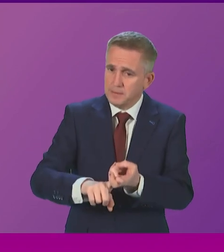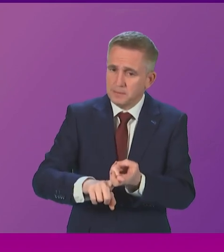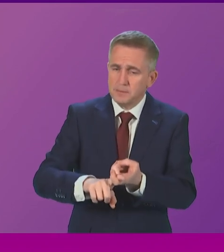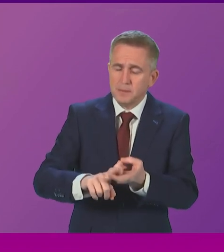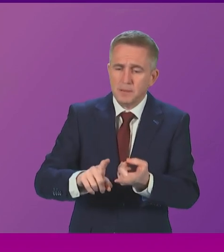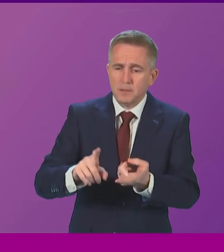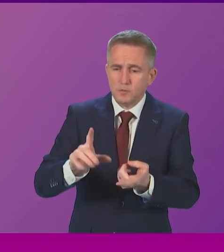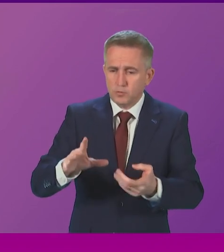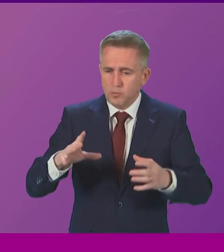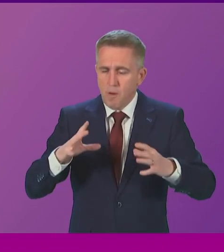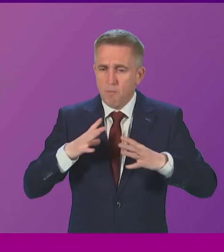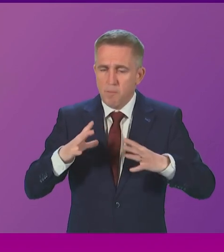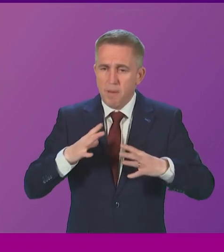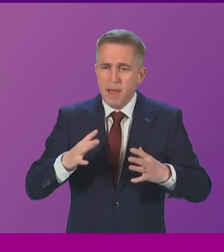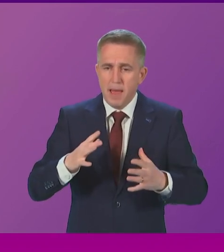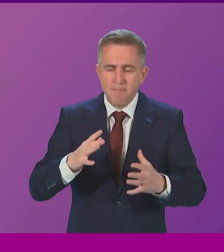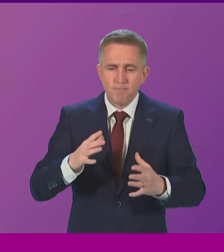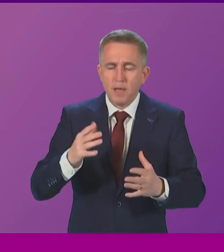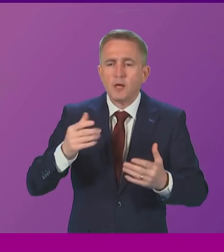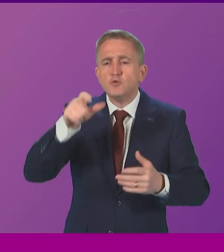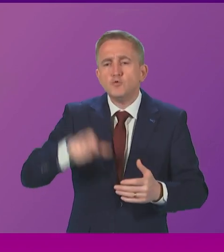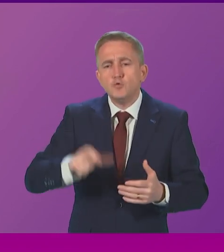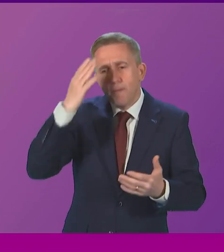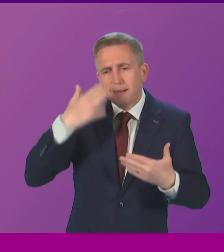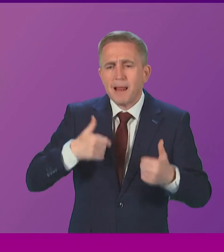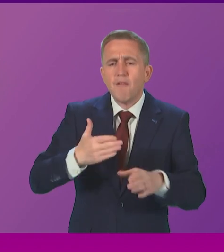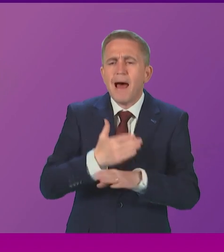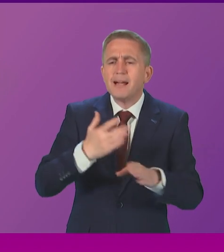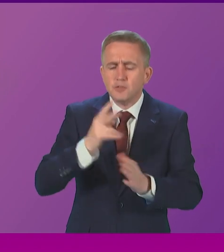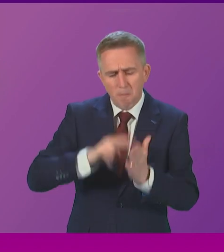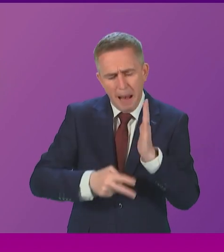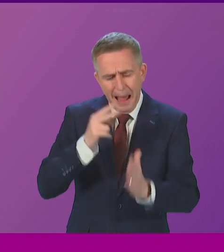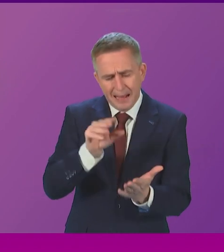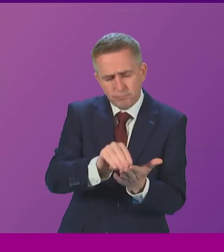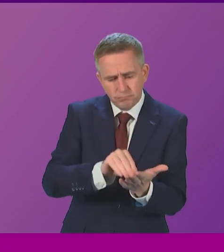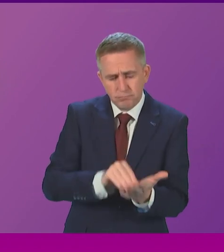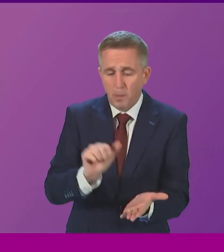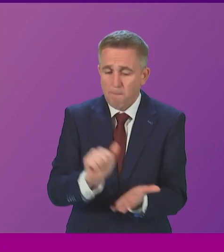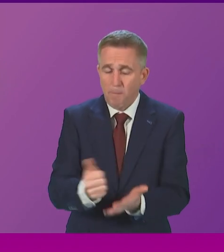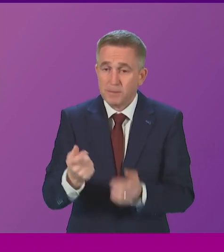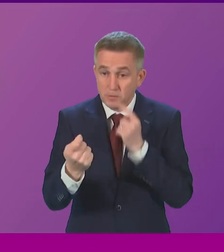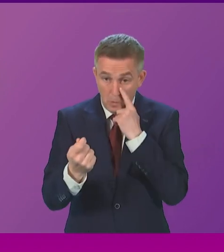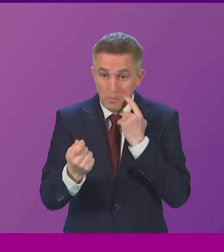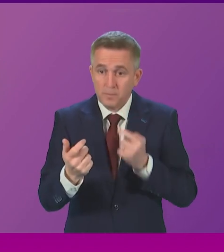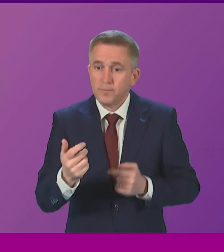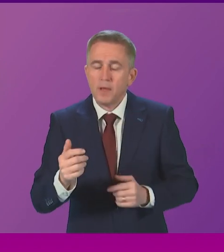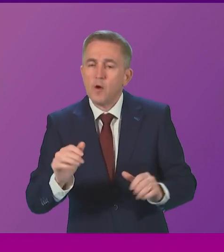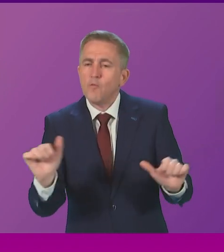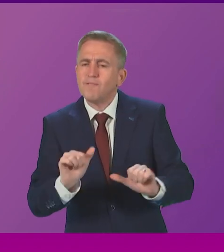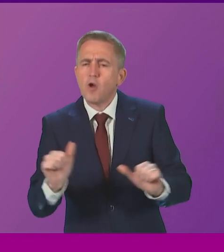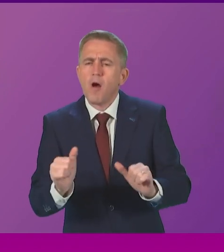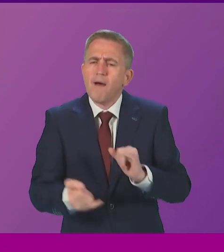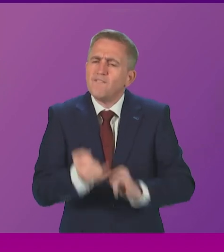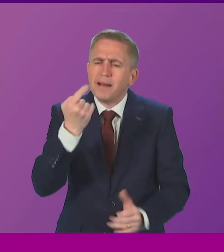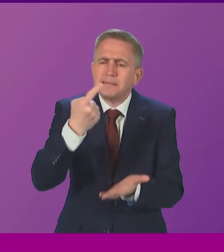publication of a student mental health action plan. That will be forthcoming very shortly. We have not made any final decision in